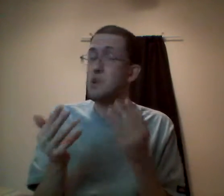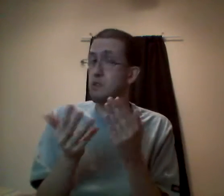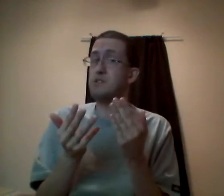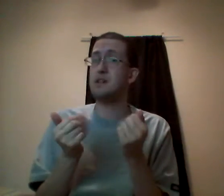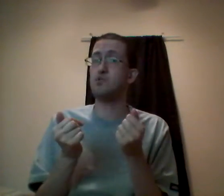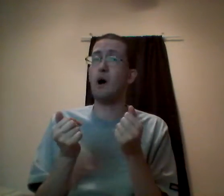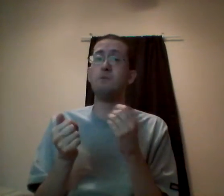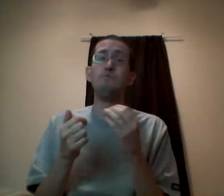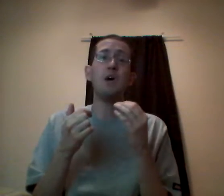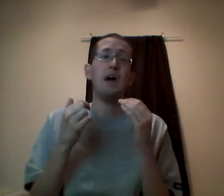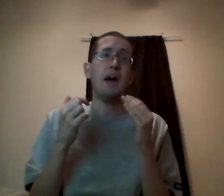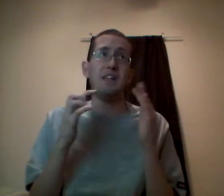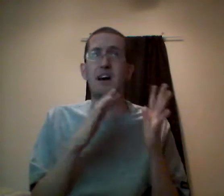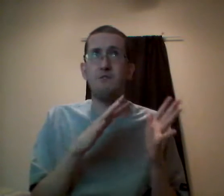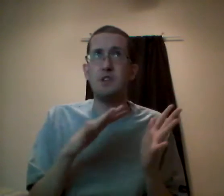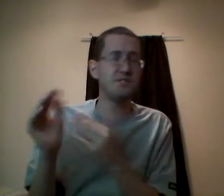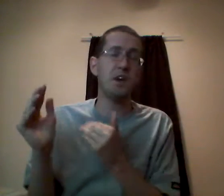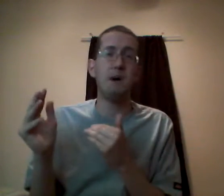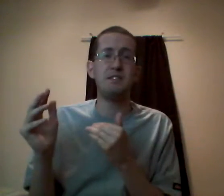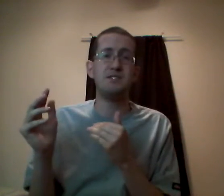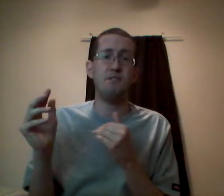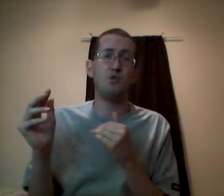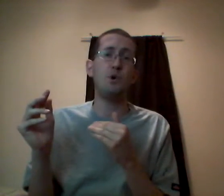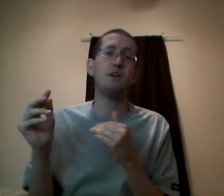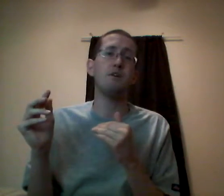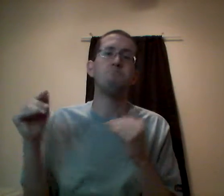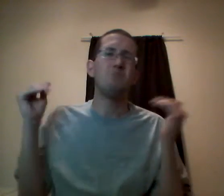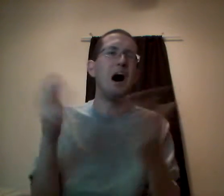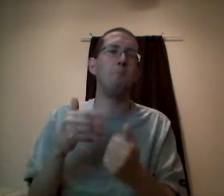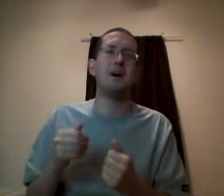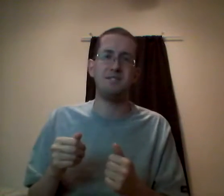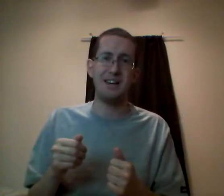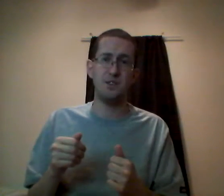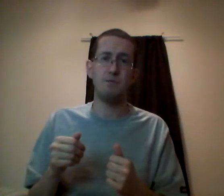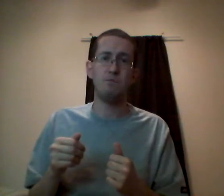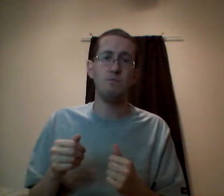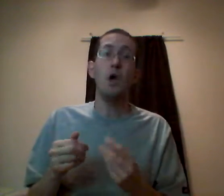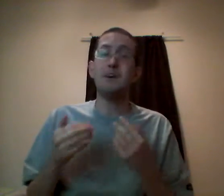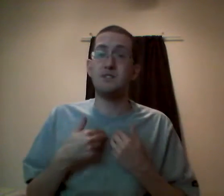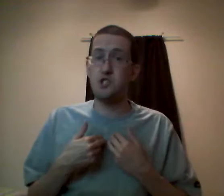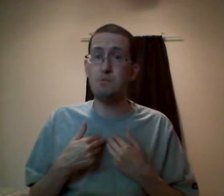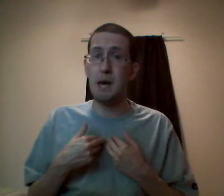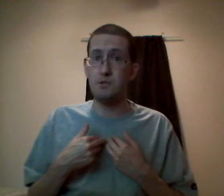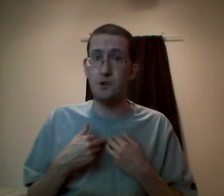including that as well and like if it doesn't get monetized after a week, I'll monetize it because I should be able to.